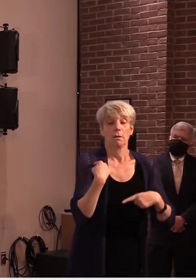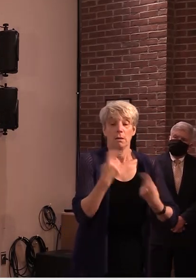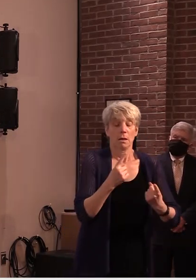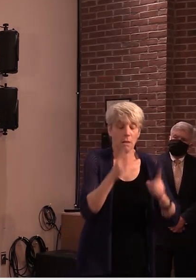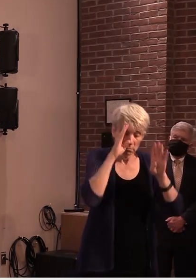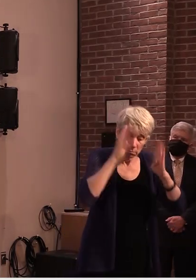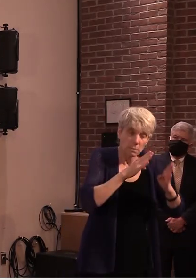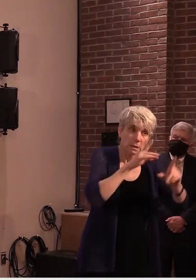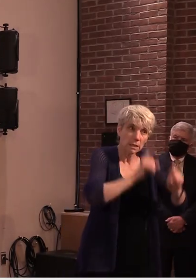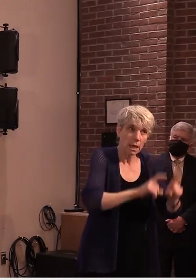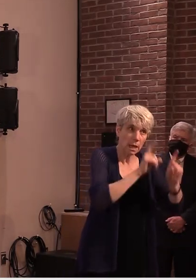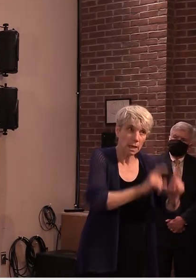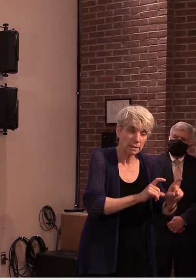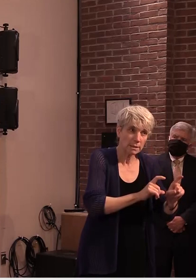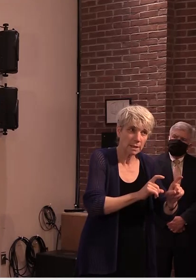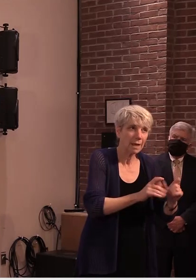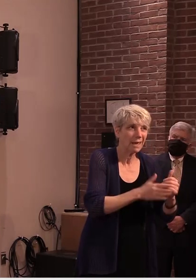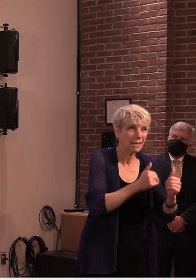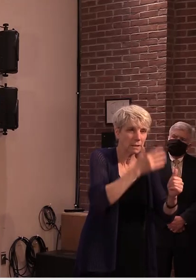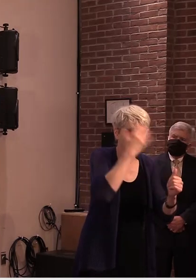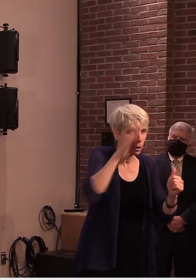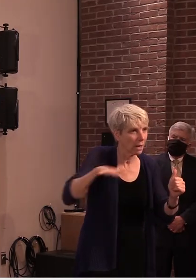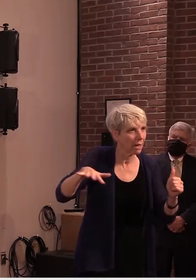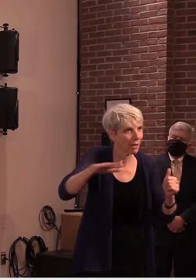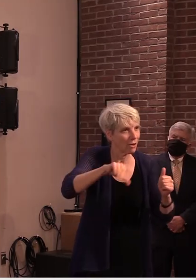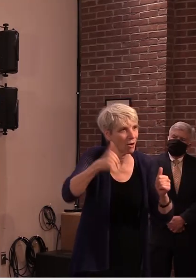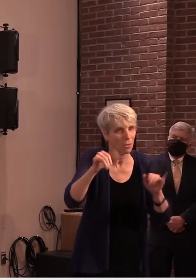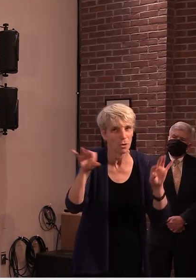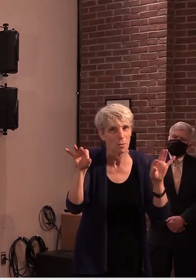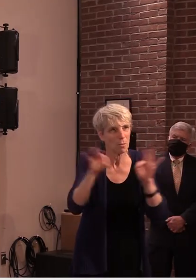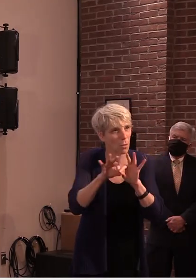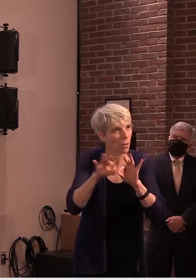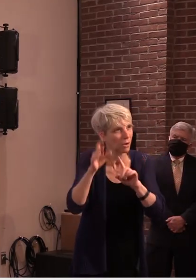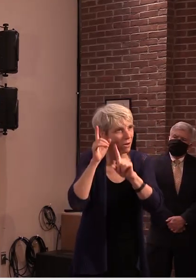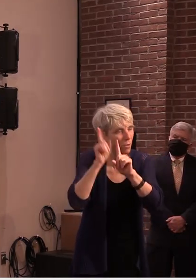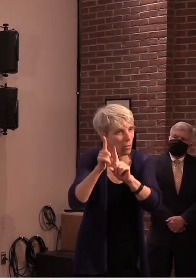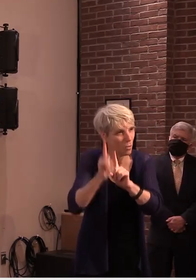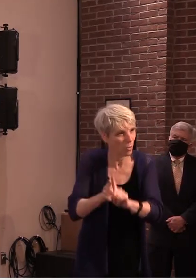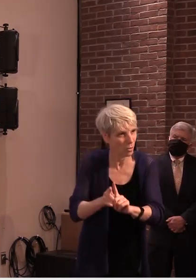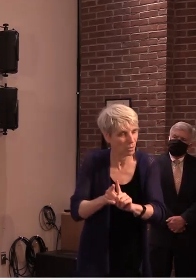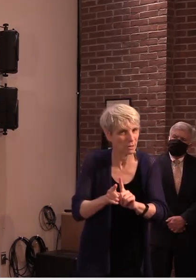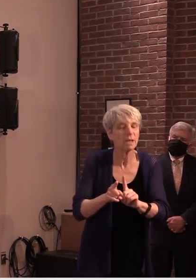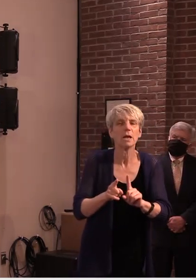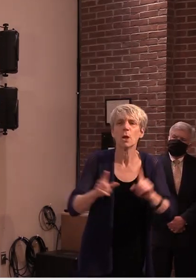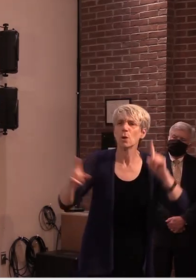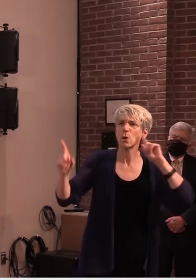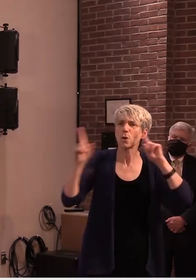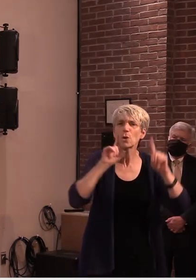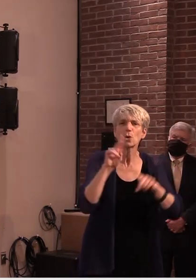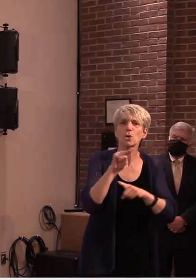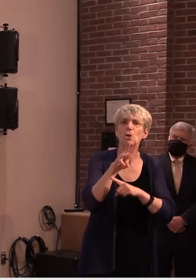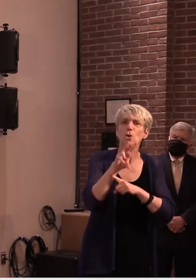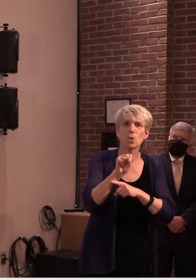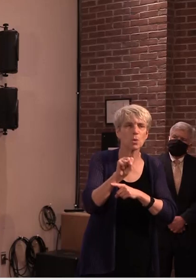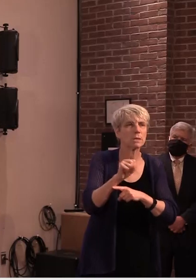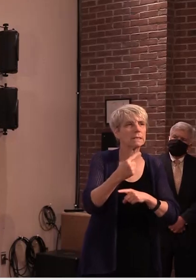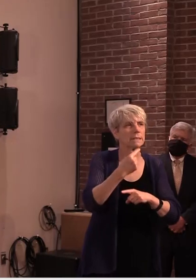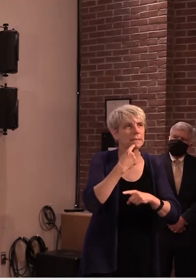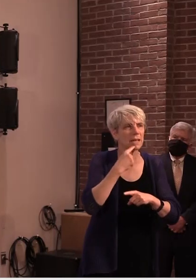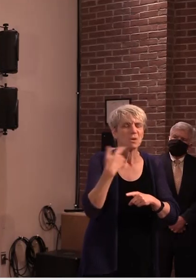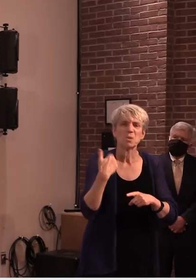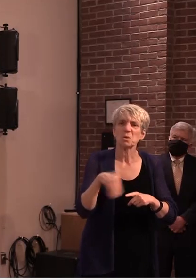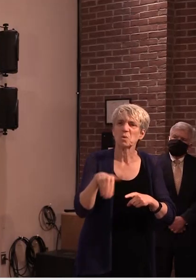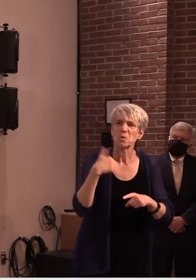principles there is much national and local talk about long turnaround times states that are